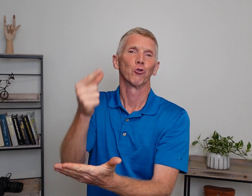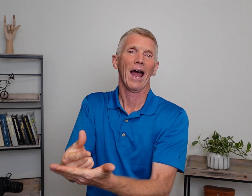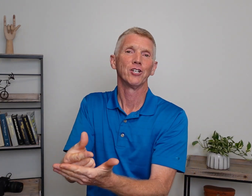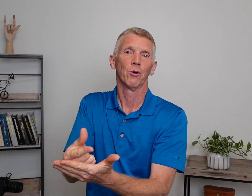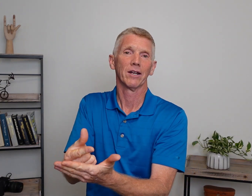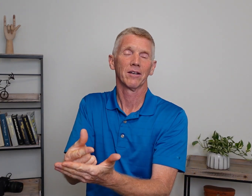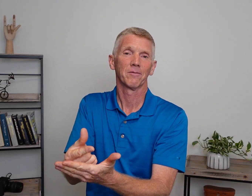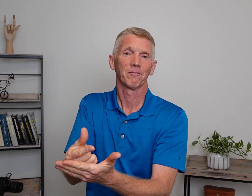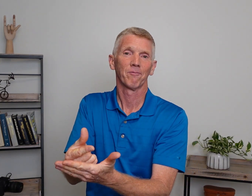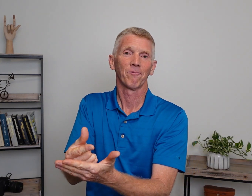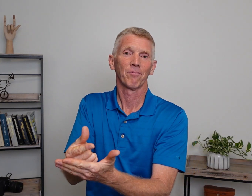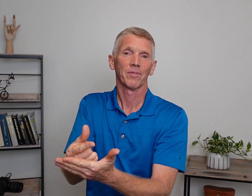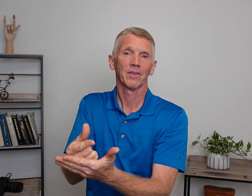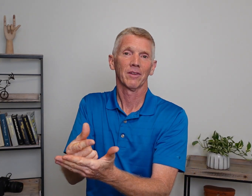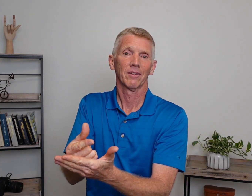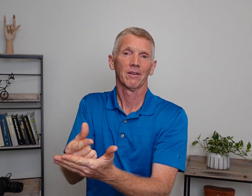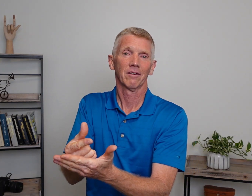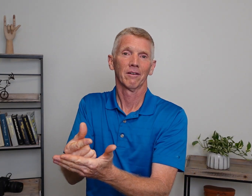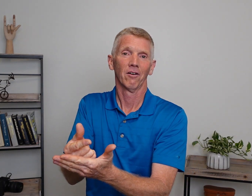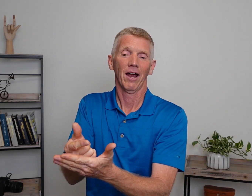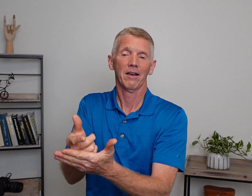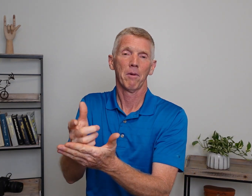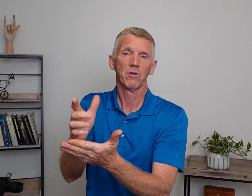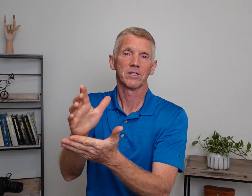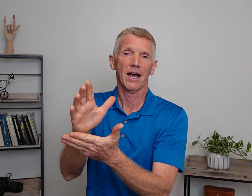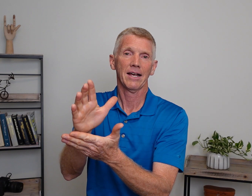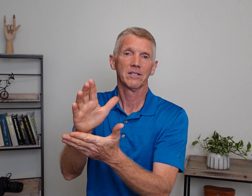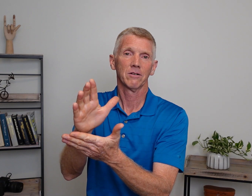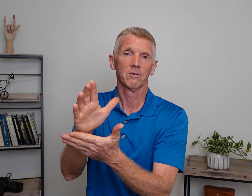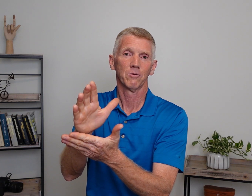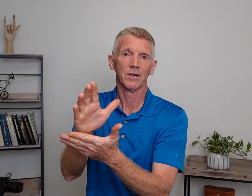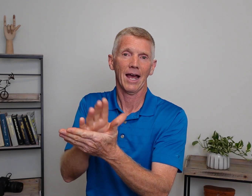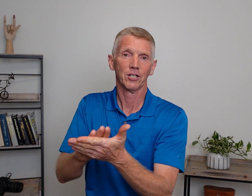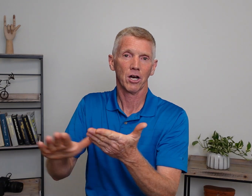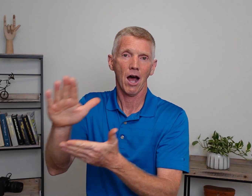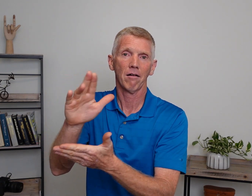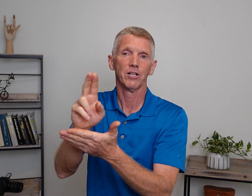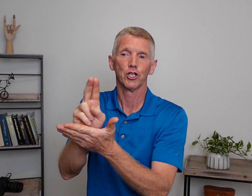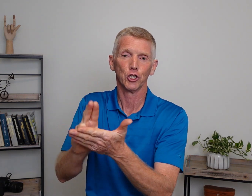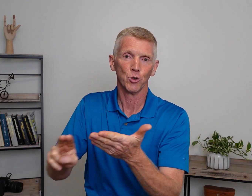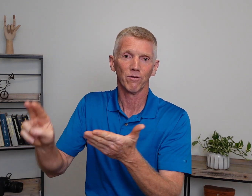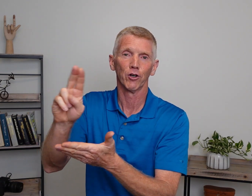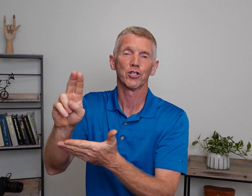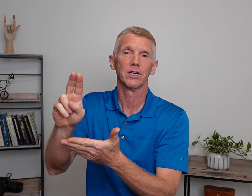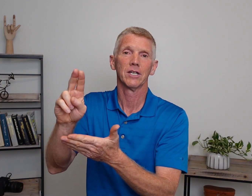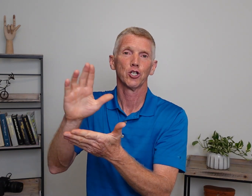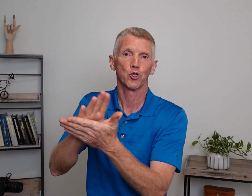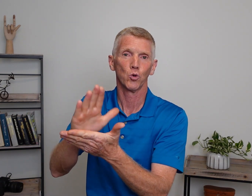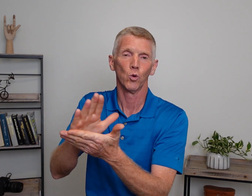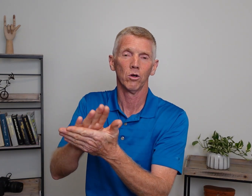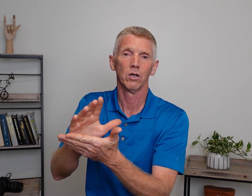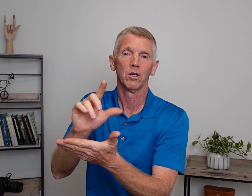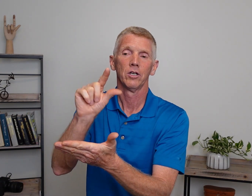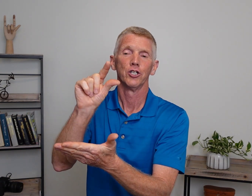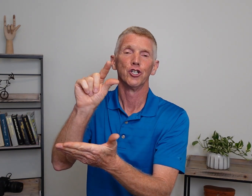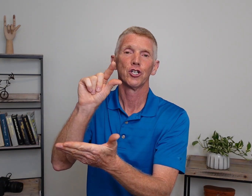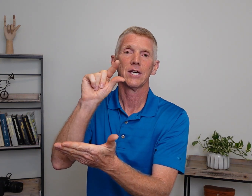graduate. All right? Remember the signs? We had college, university, school. G,